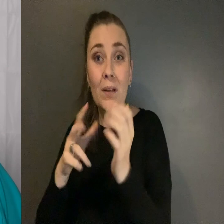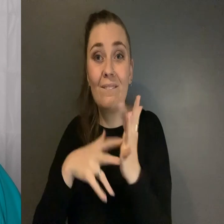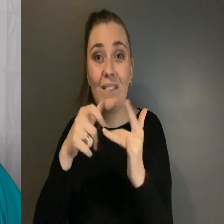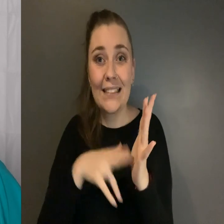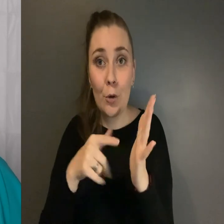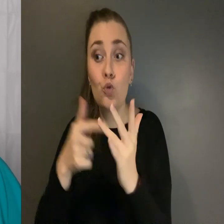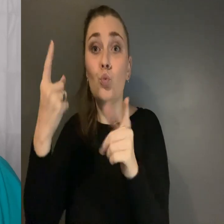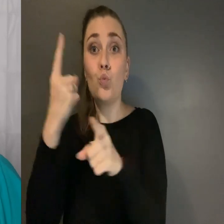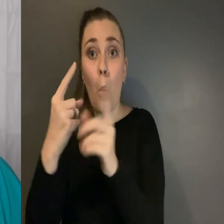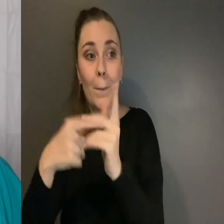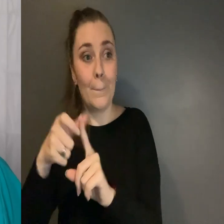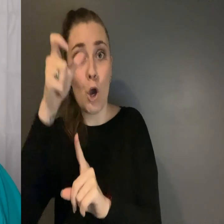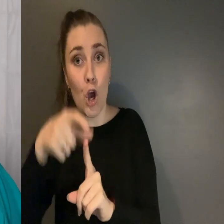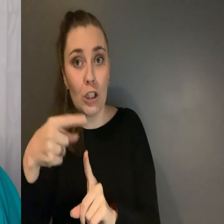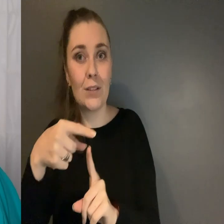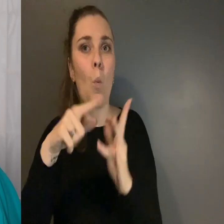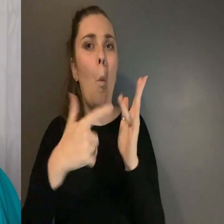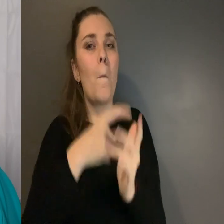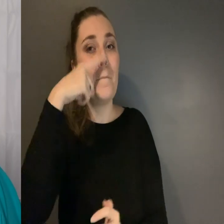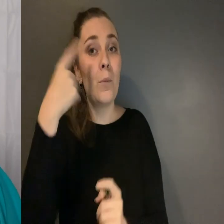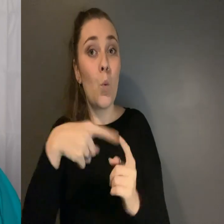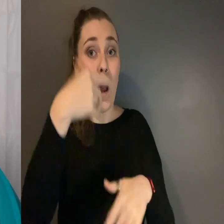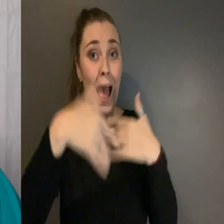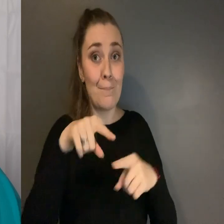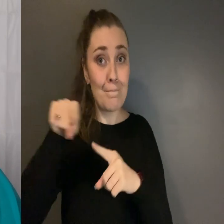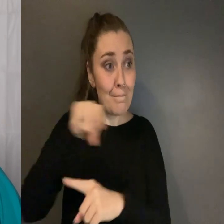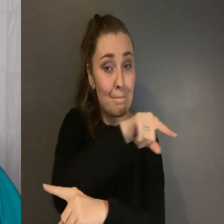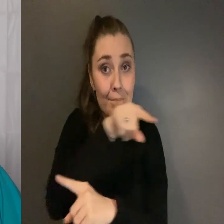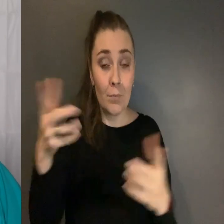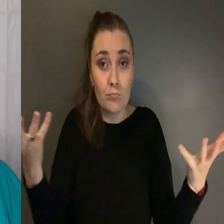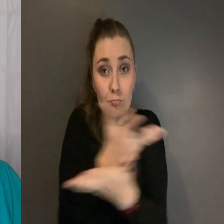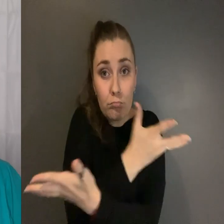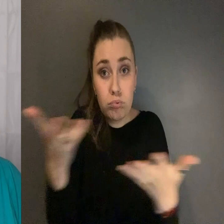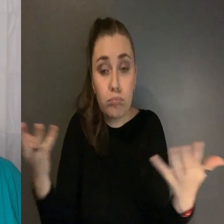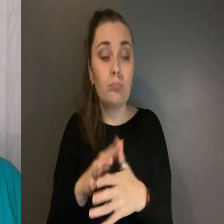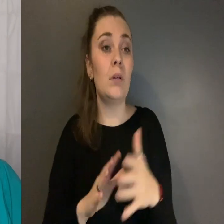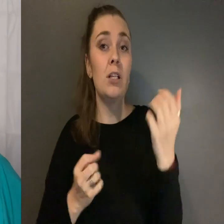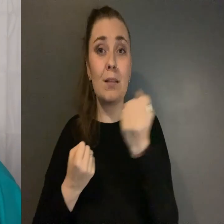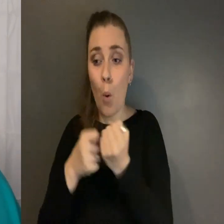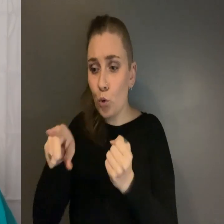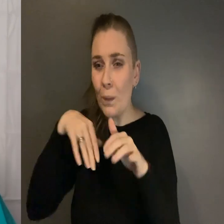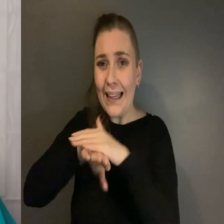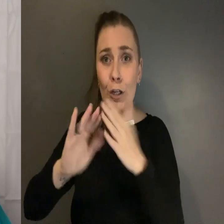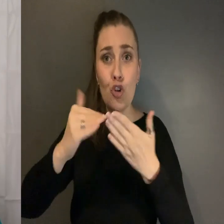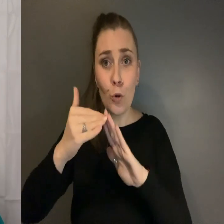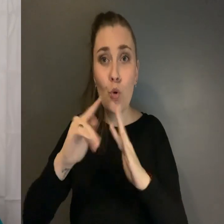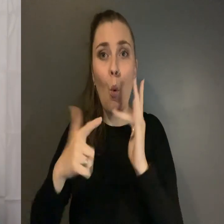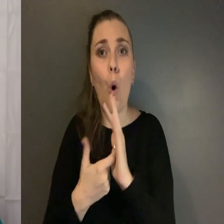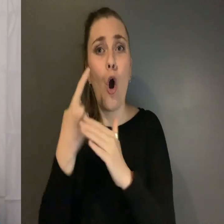the person or people who harmed them It can mean supporting them to be in their communities or alone in their own space